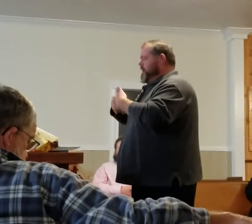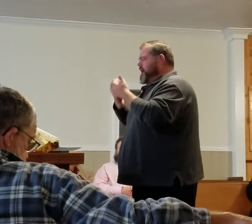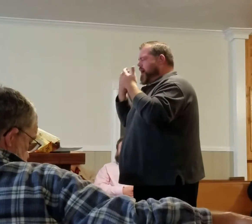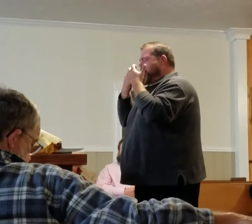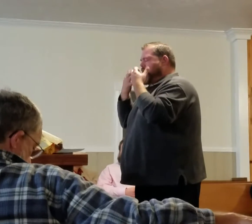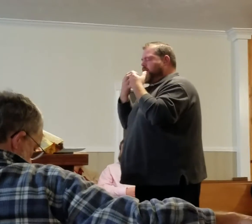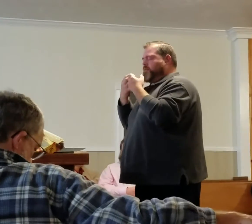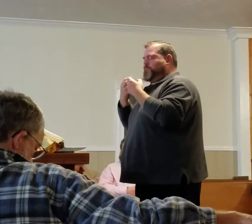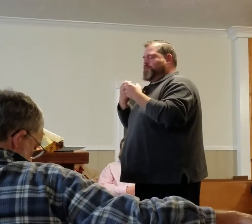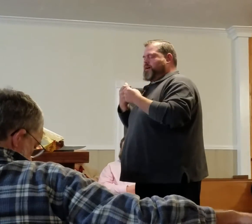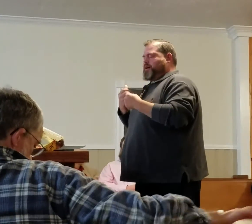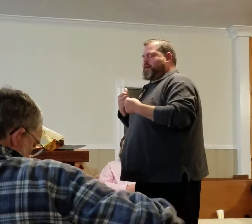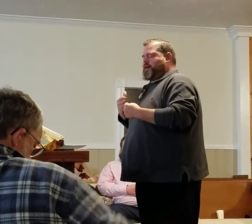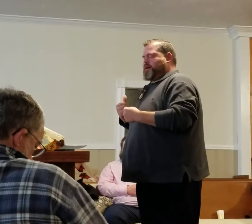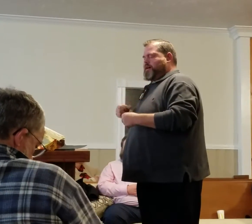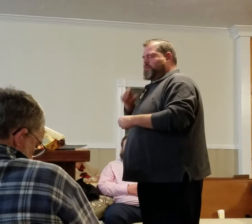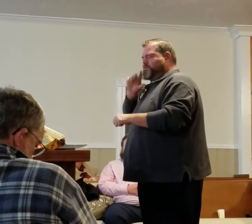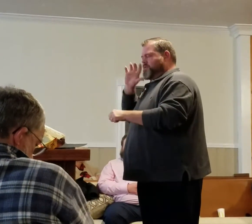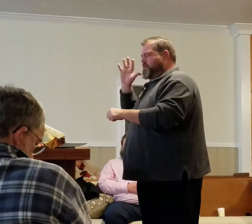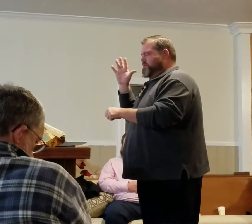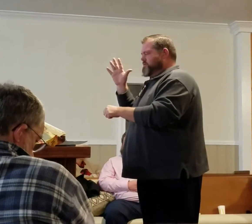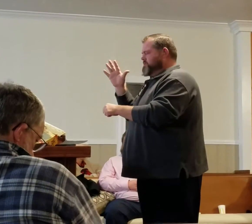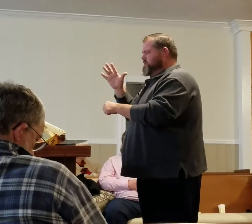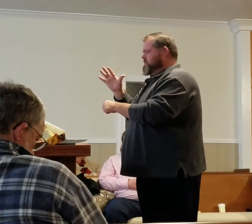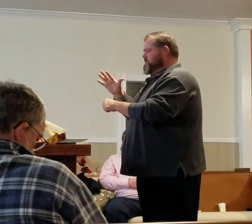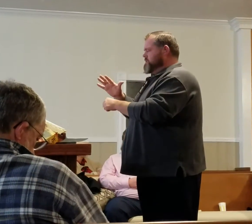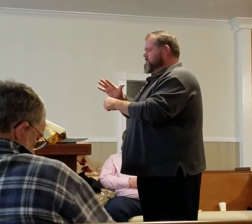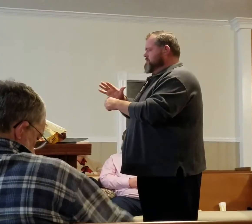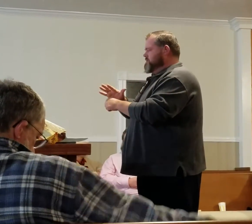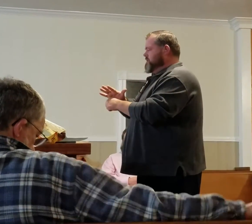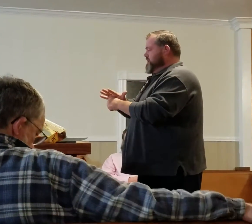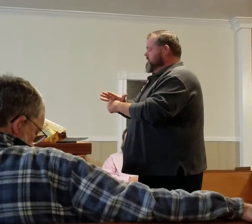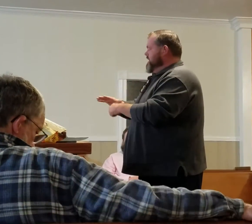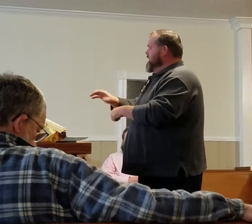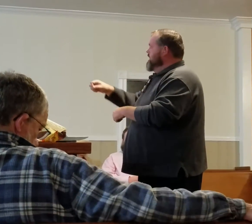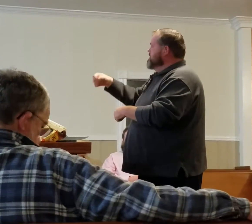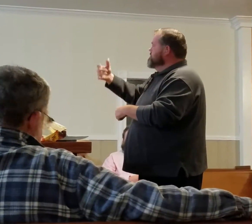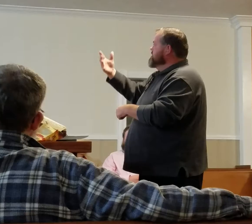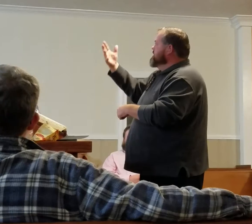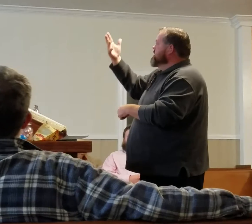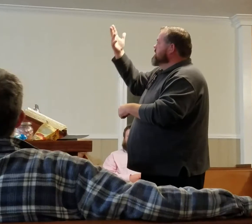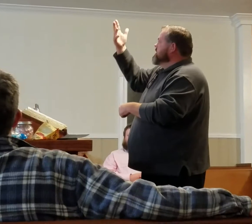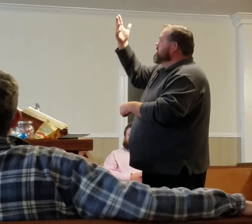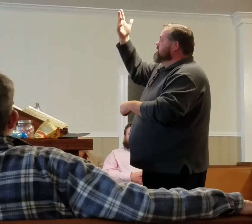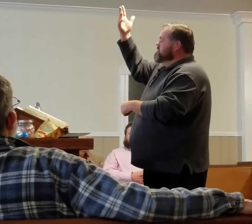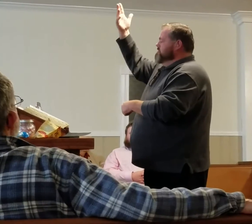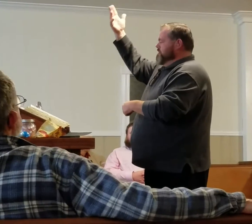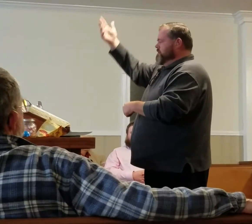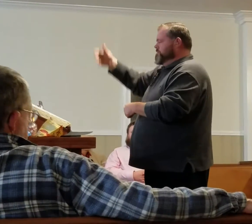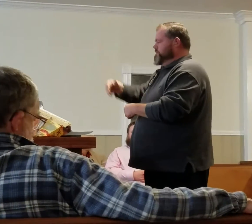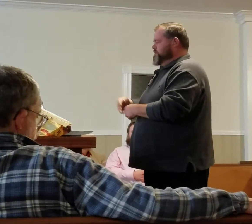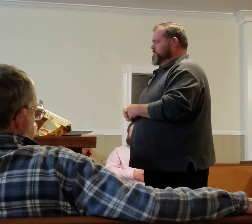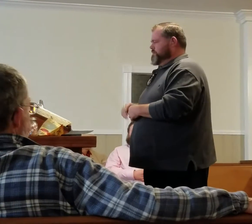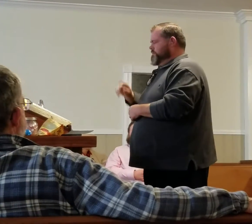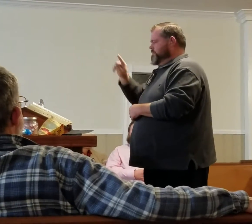how precious is that grace of fear,